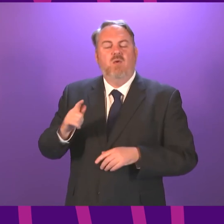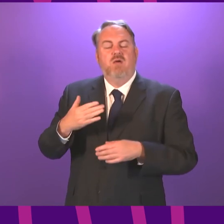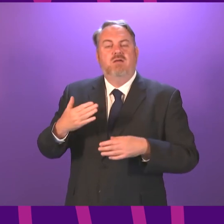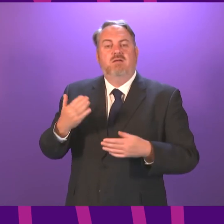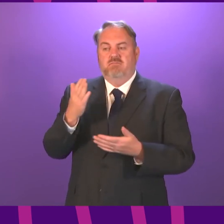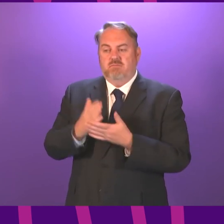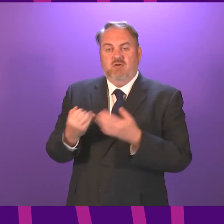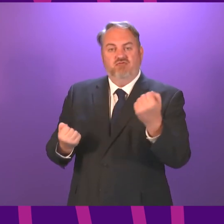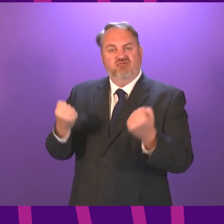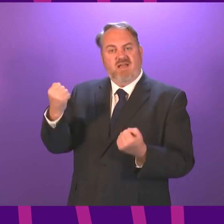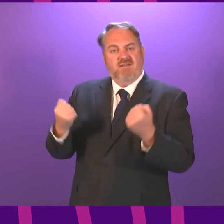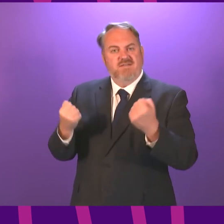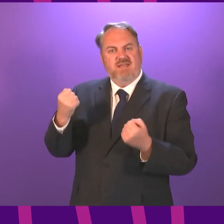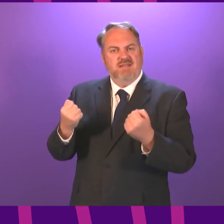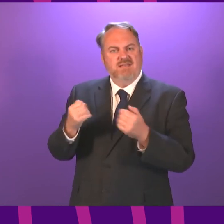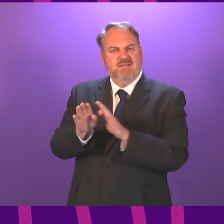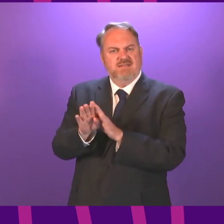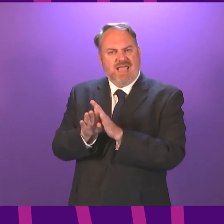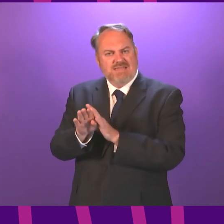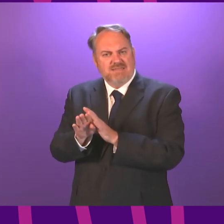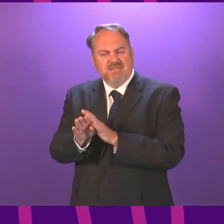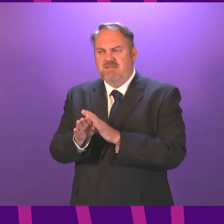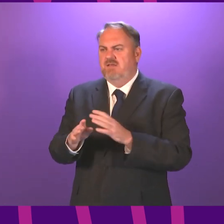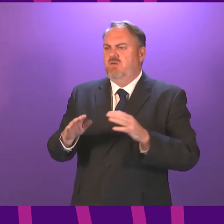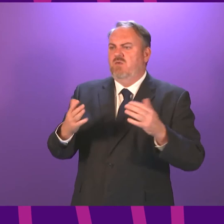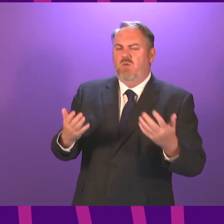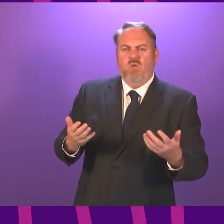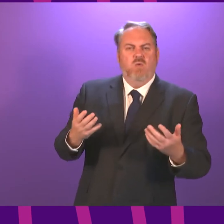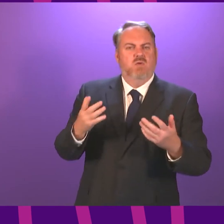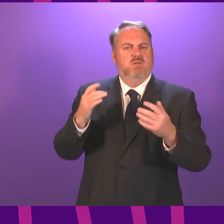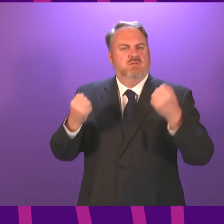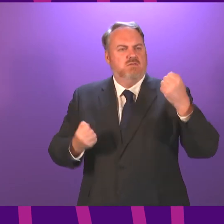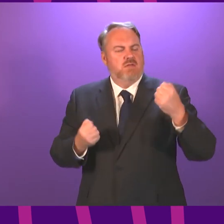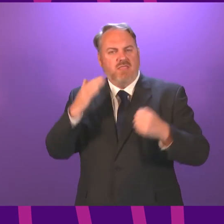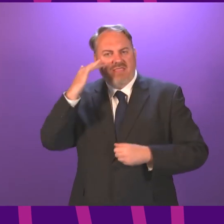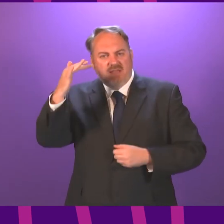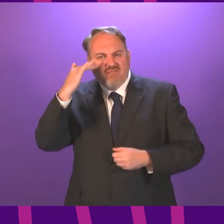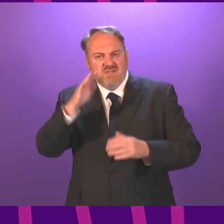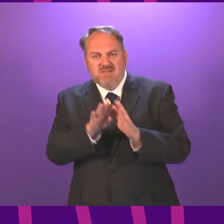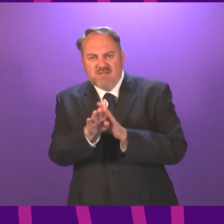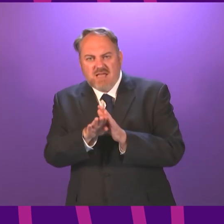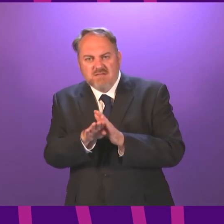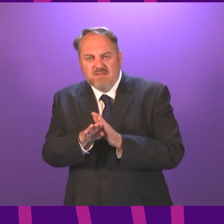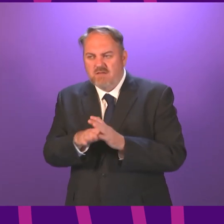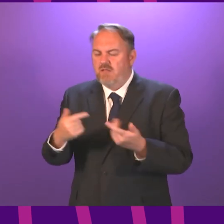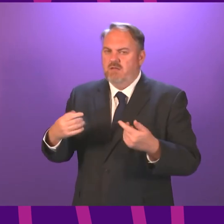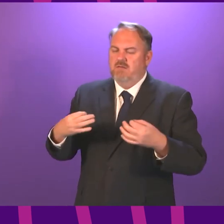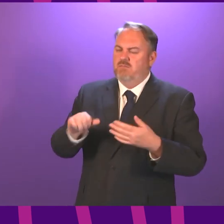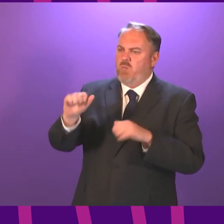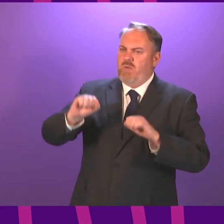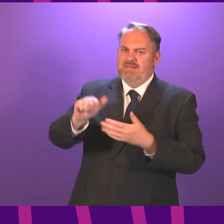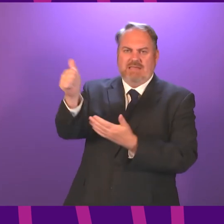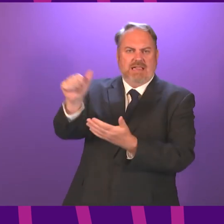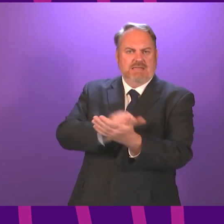driving tests My own constituency of Galloway and West Enfries poor or non-existent public transport make it imperative that young